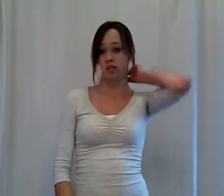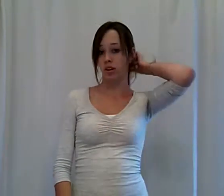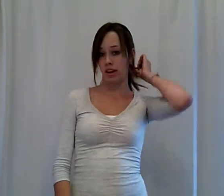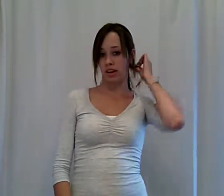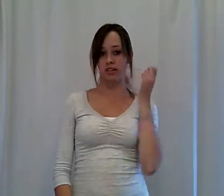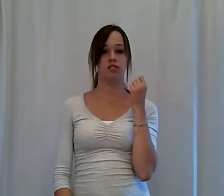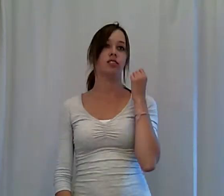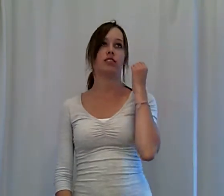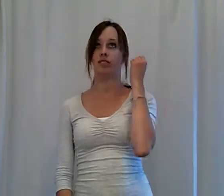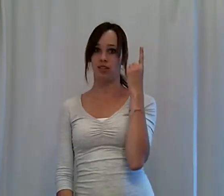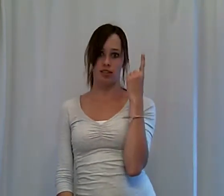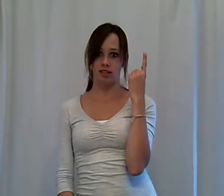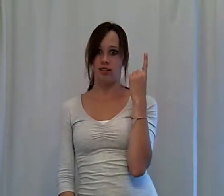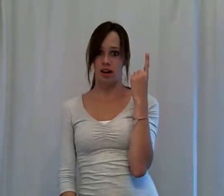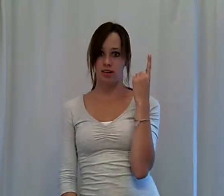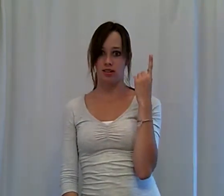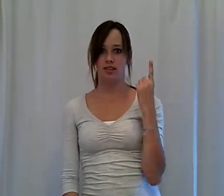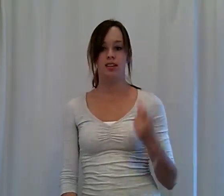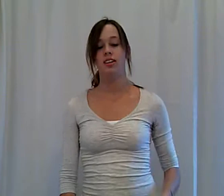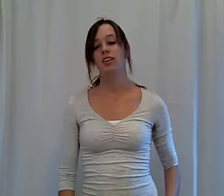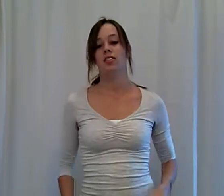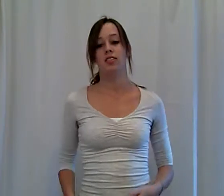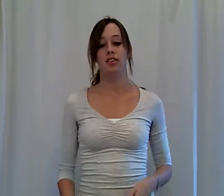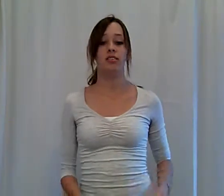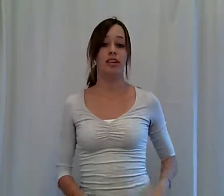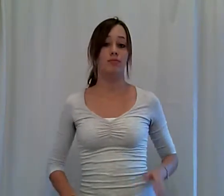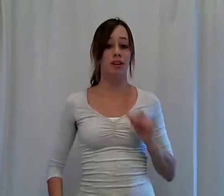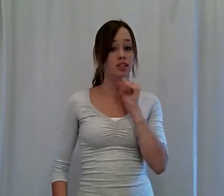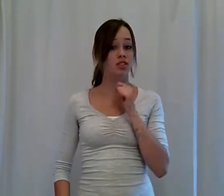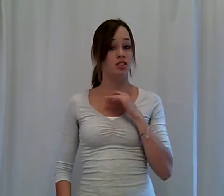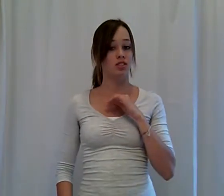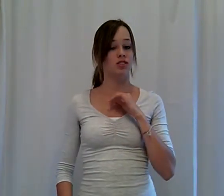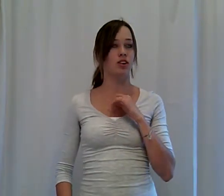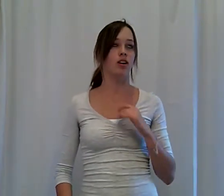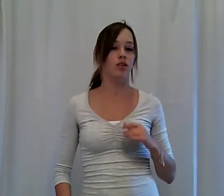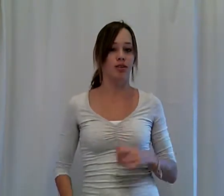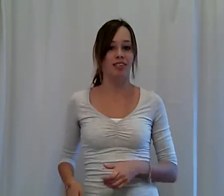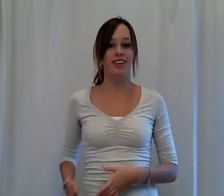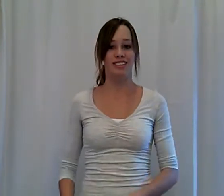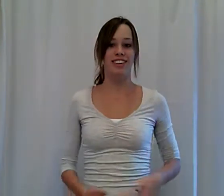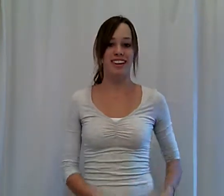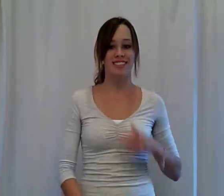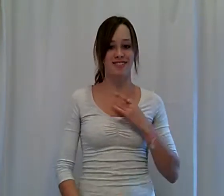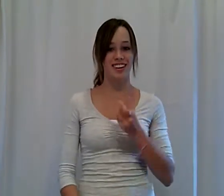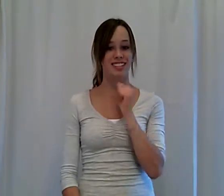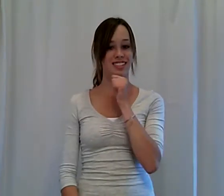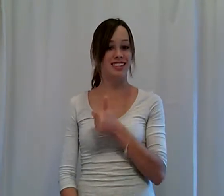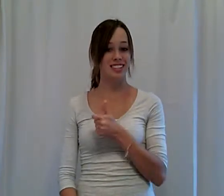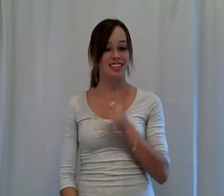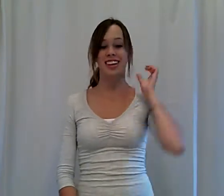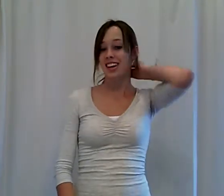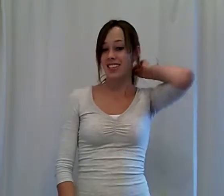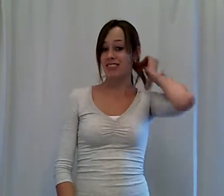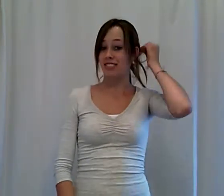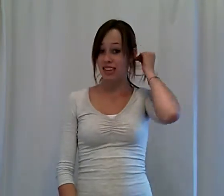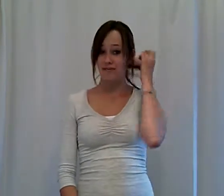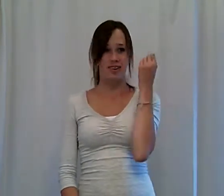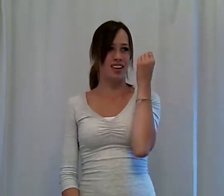know. Hair. Understand. Not. So they don't like my. They don't like my jeans. They don't get my